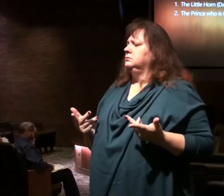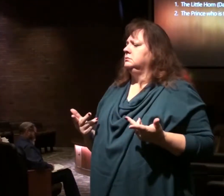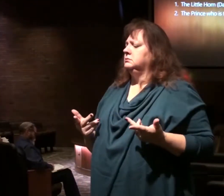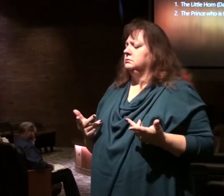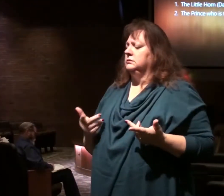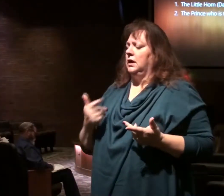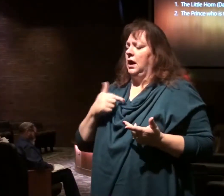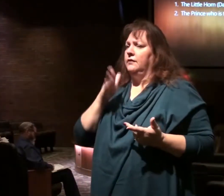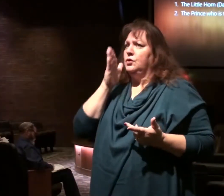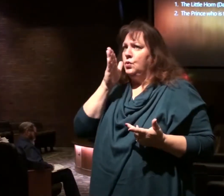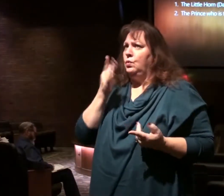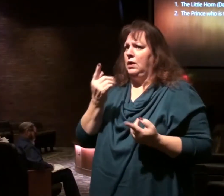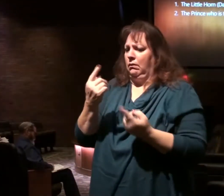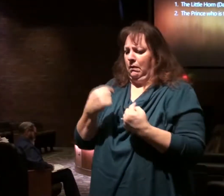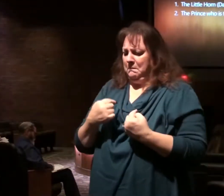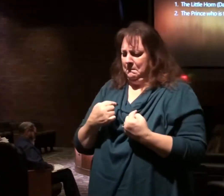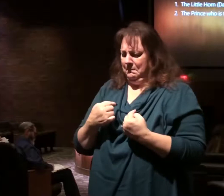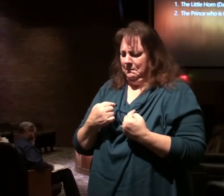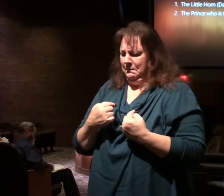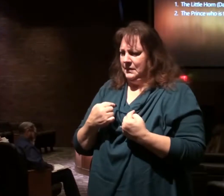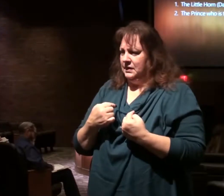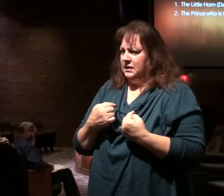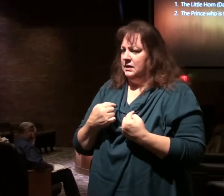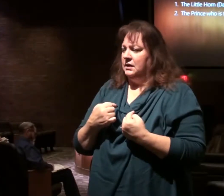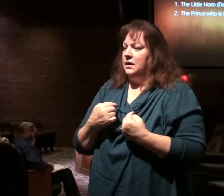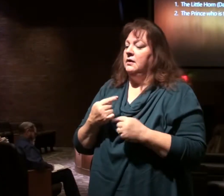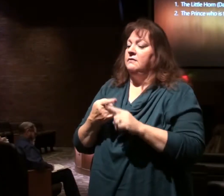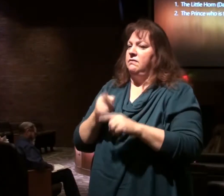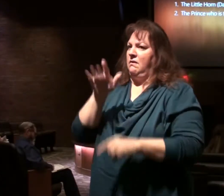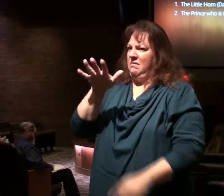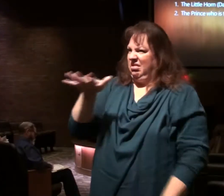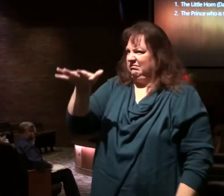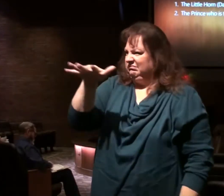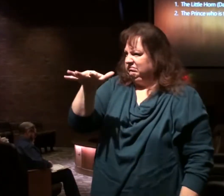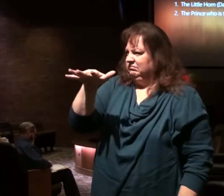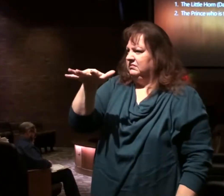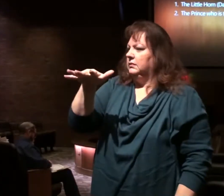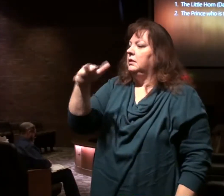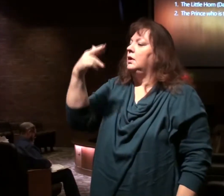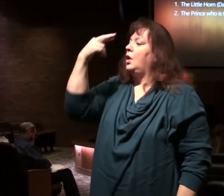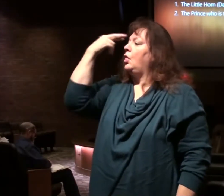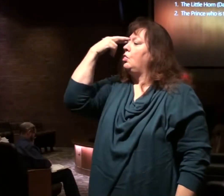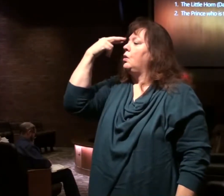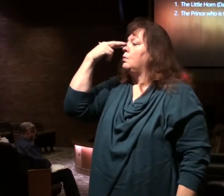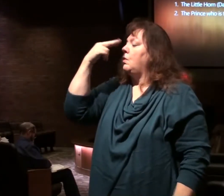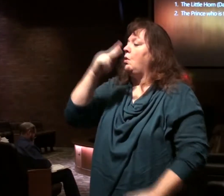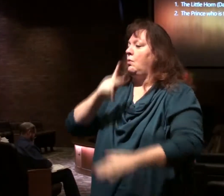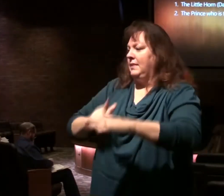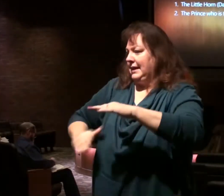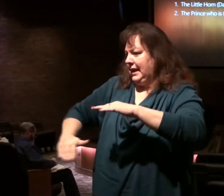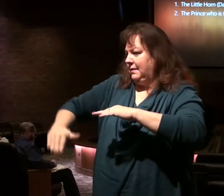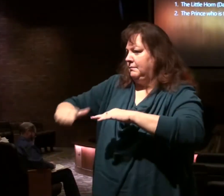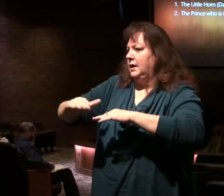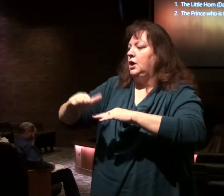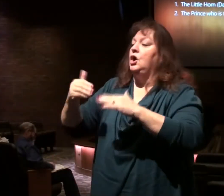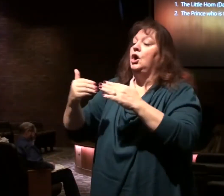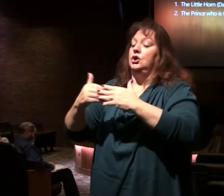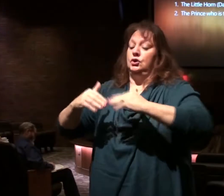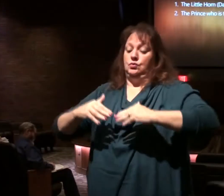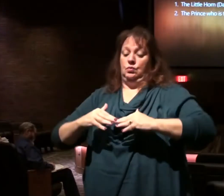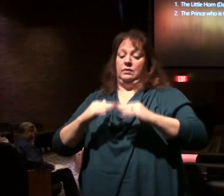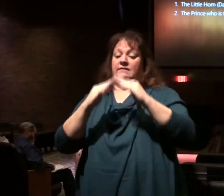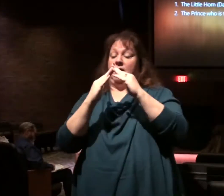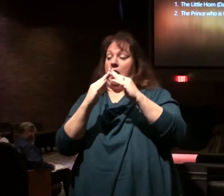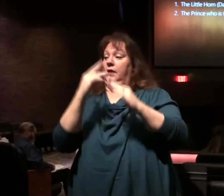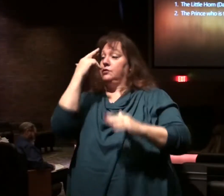of the Prince who is to come. So he comes out of that. He comes out of the Roman Empire. The revived Roman Empire as we'll